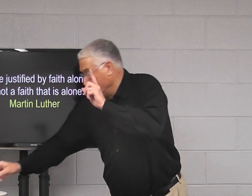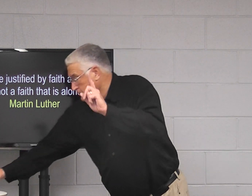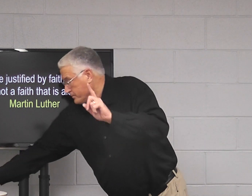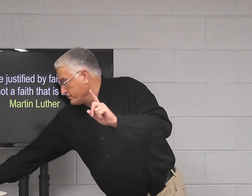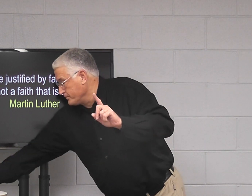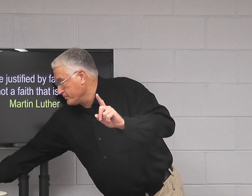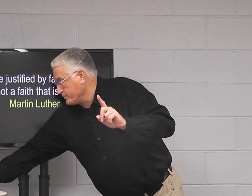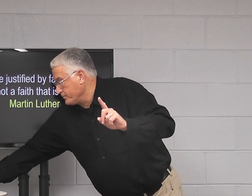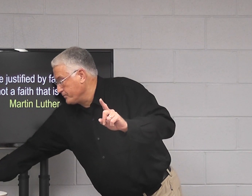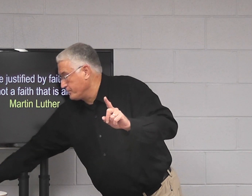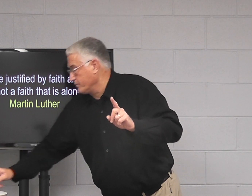fake.